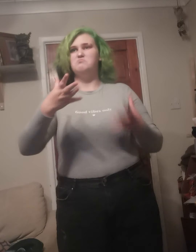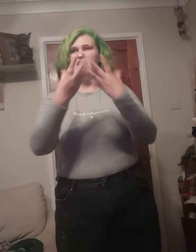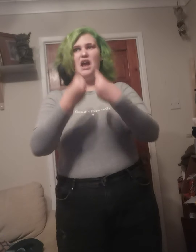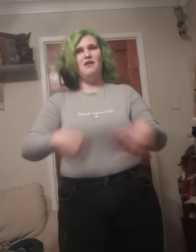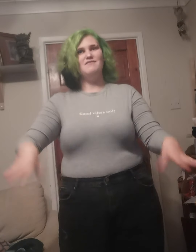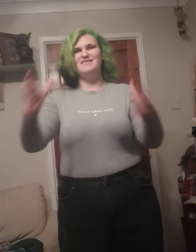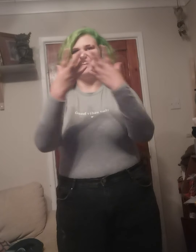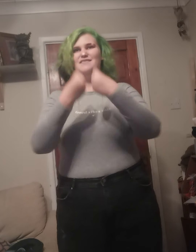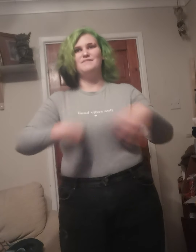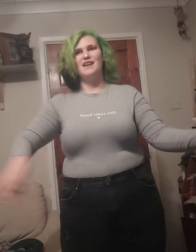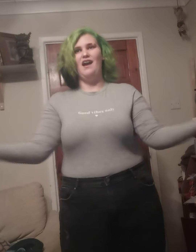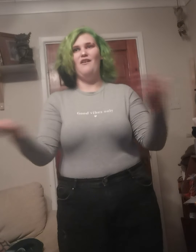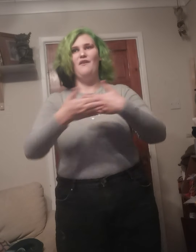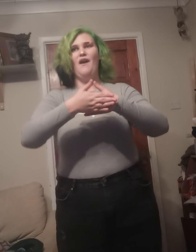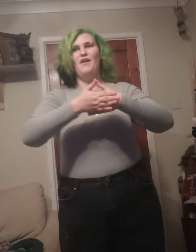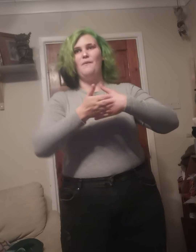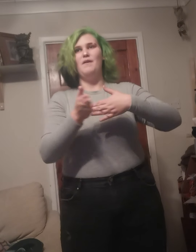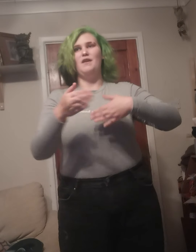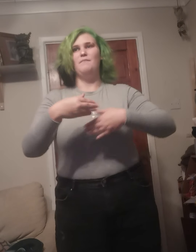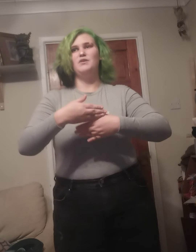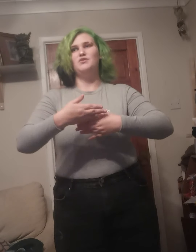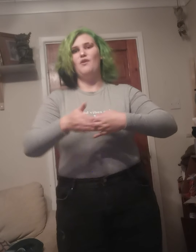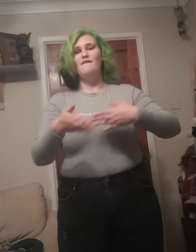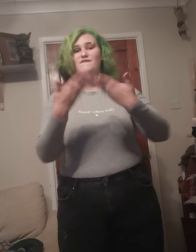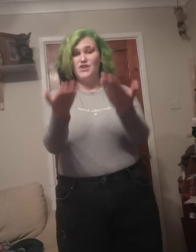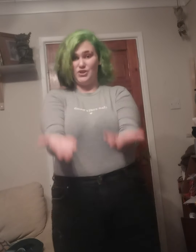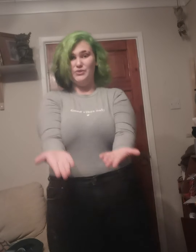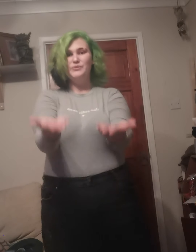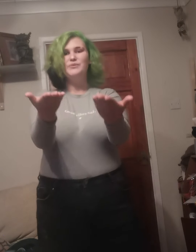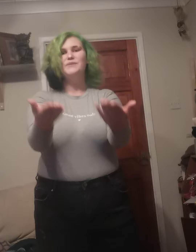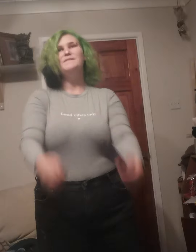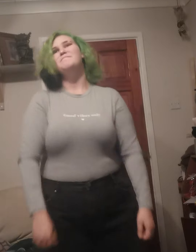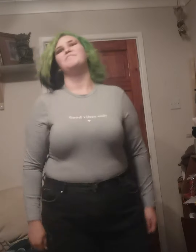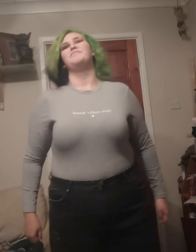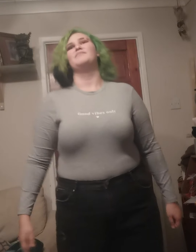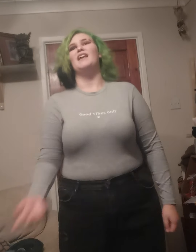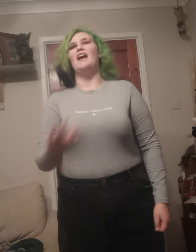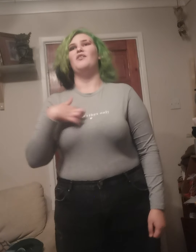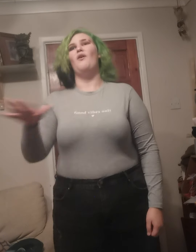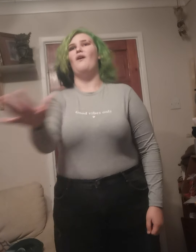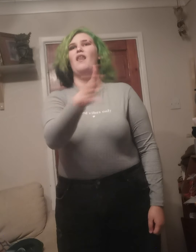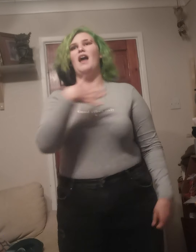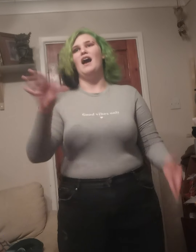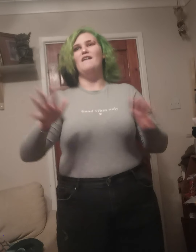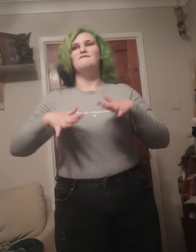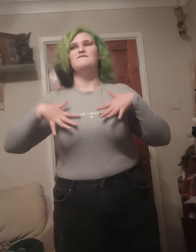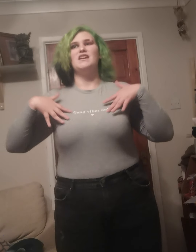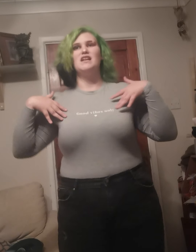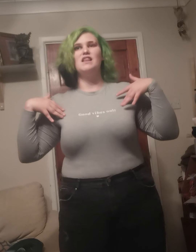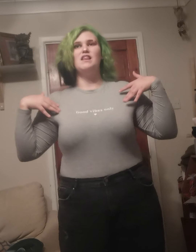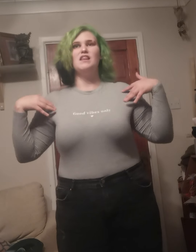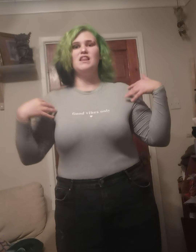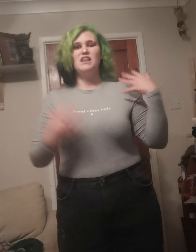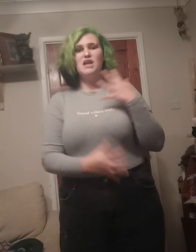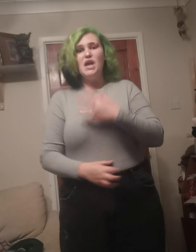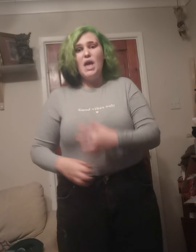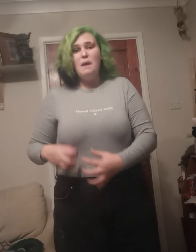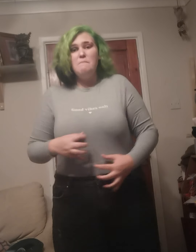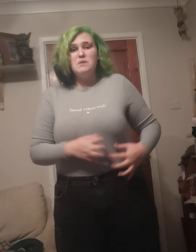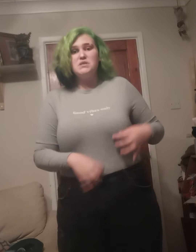down, taken down, and opened up the door for you. All I'm all I hear And her